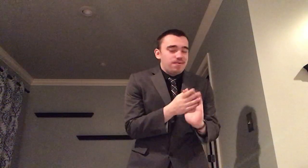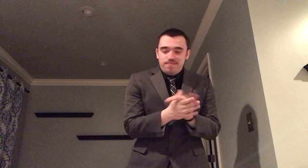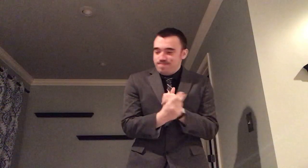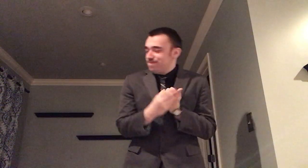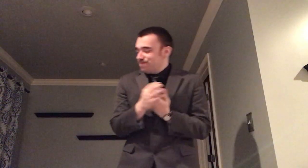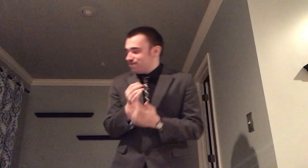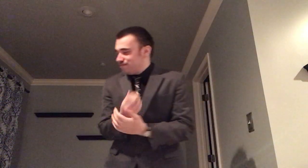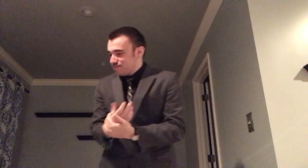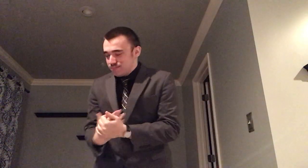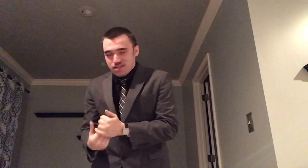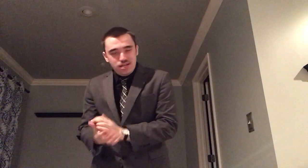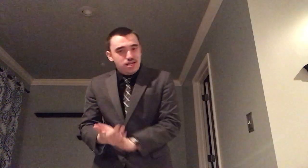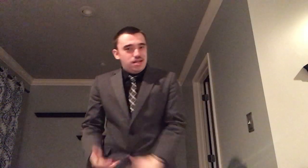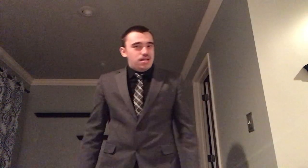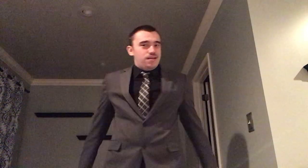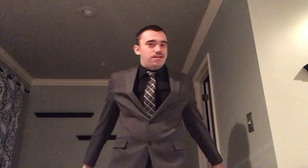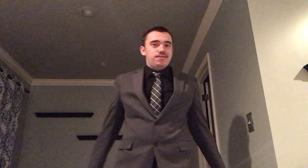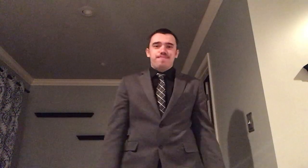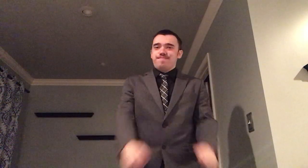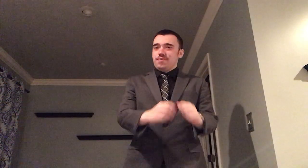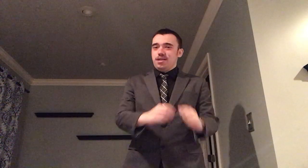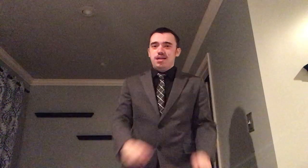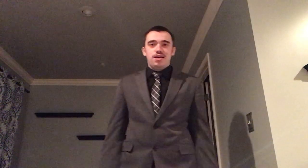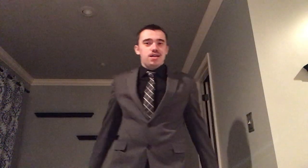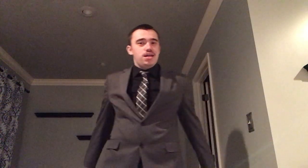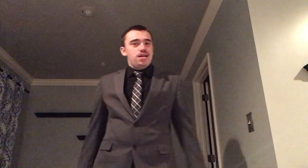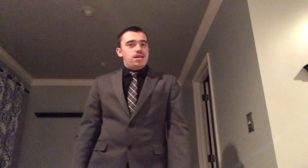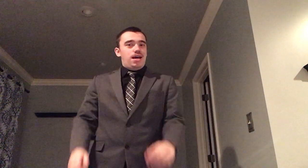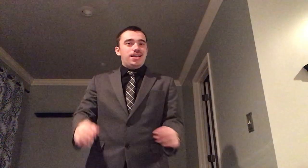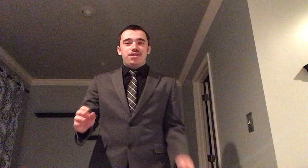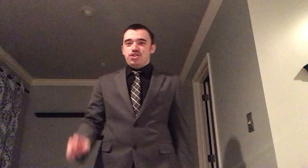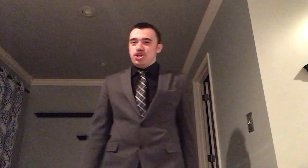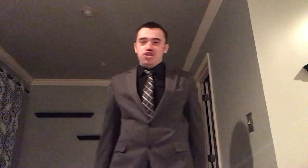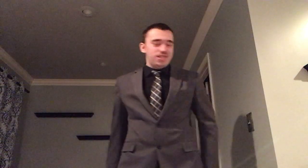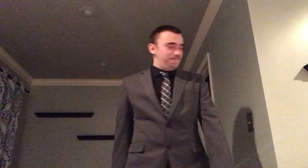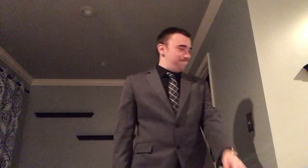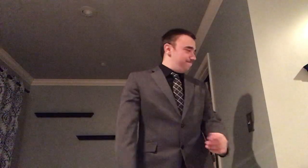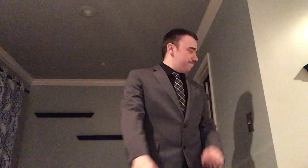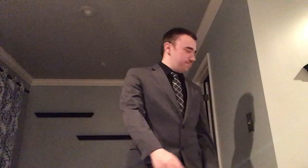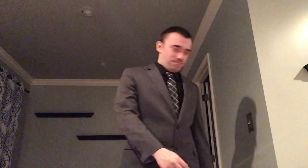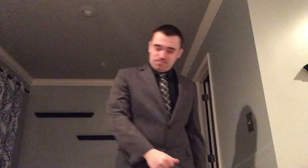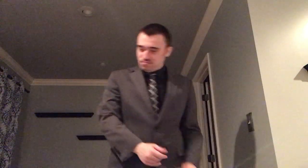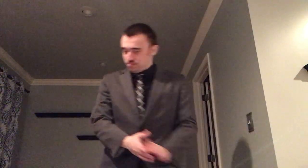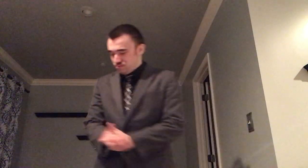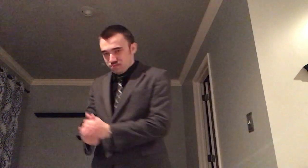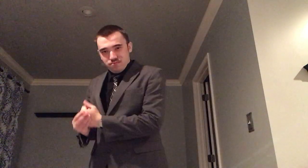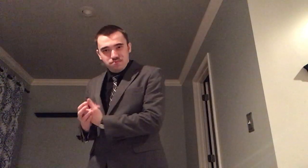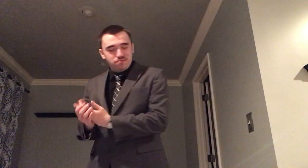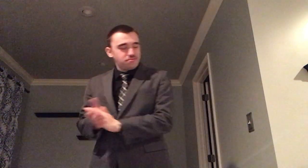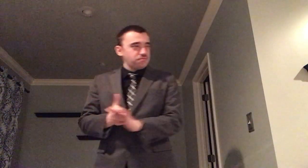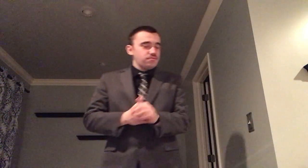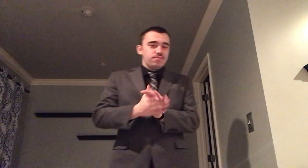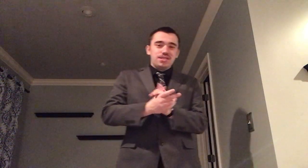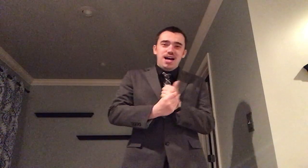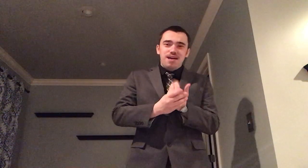I got the jitters um